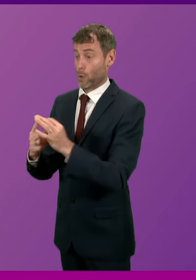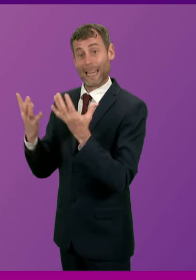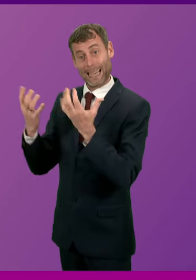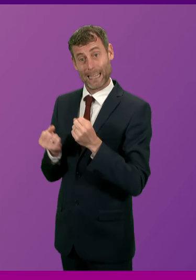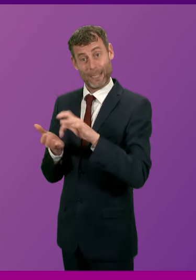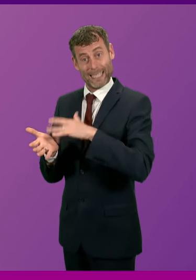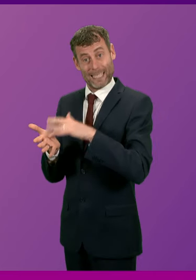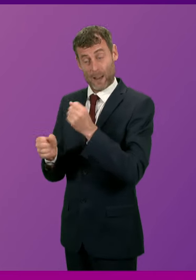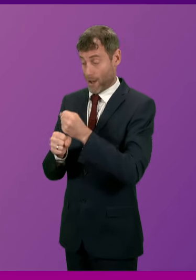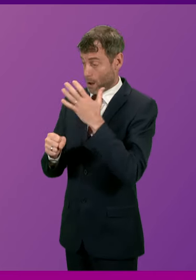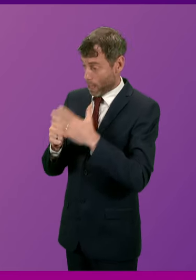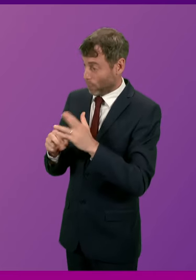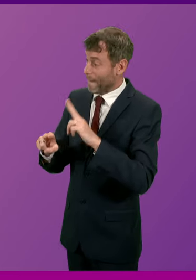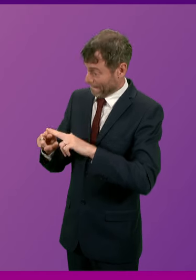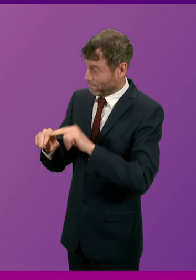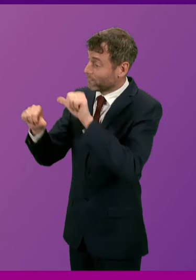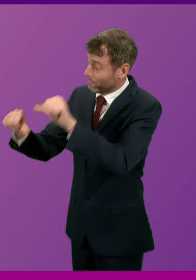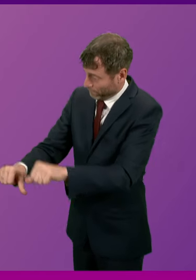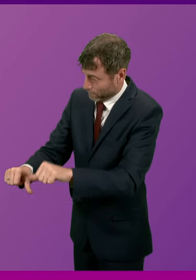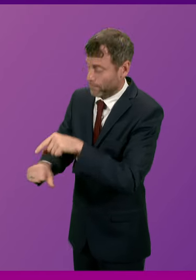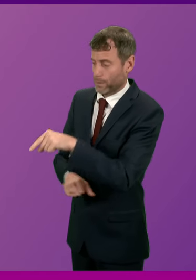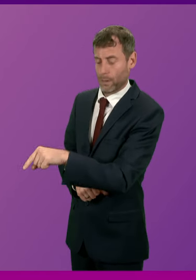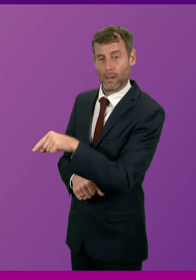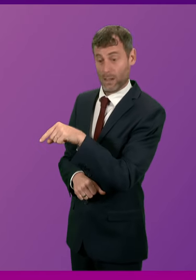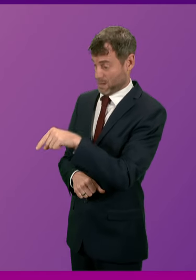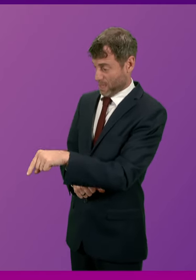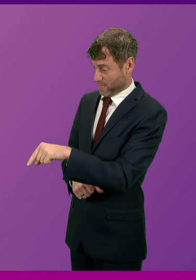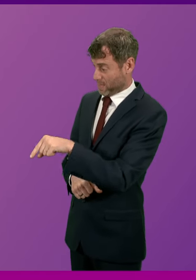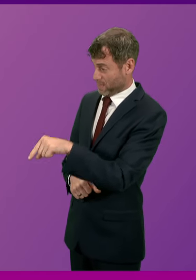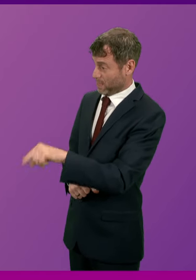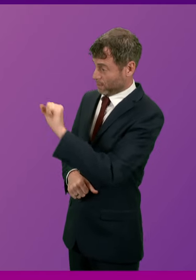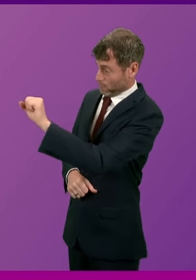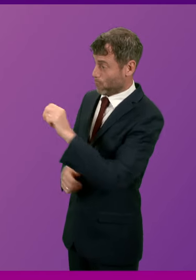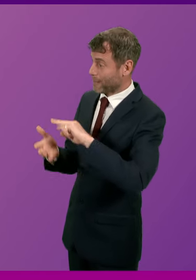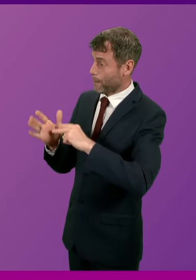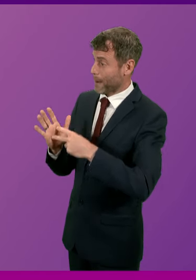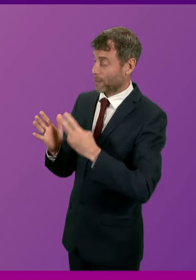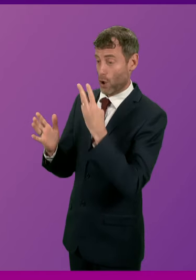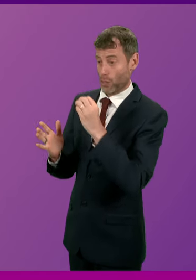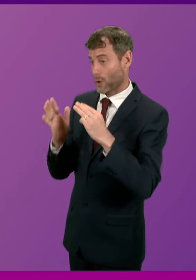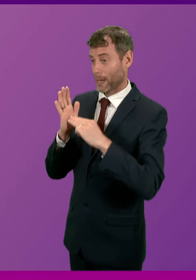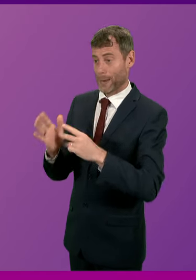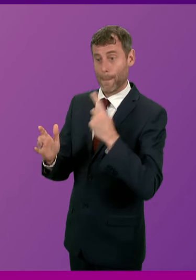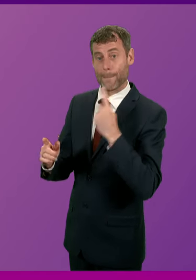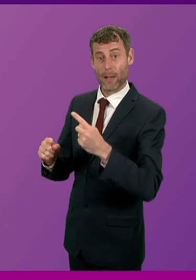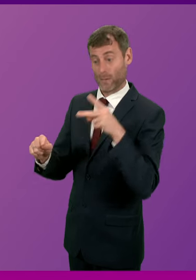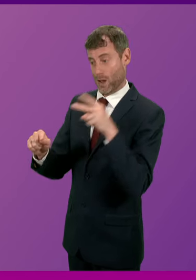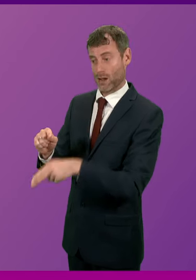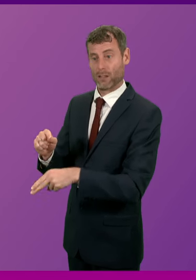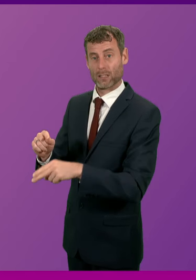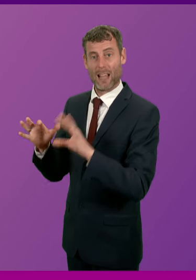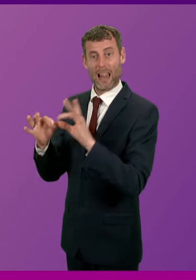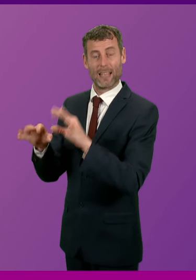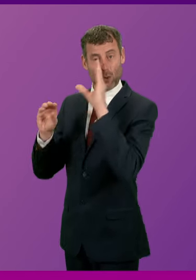proposals of £30 million in education cuts from the Labour Group on Glasgow City Council could have meant the loss of up to